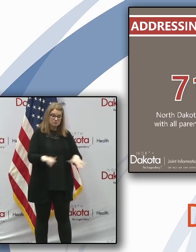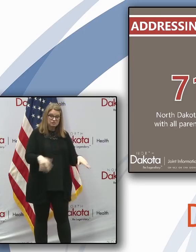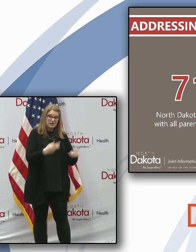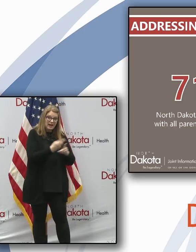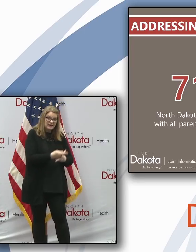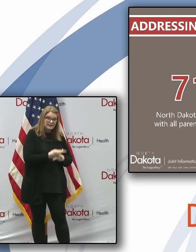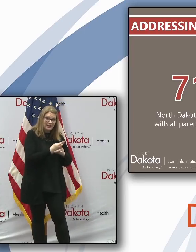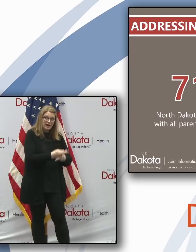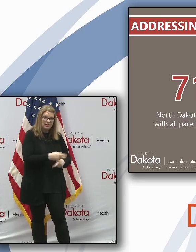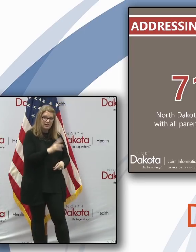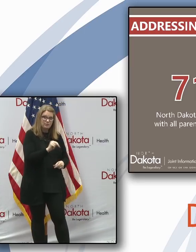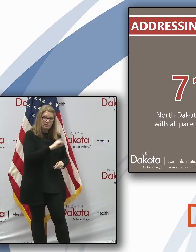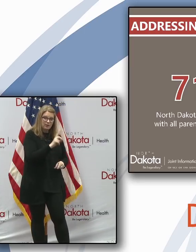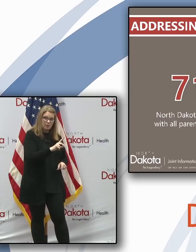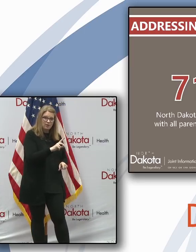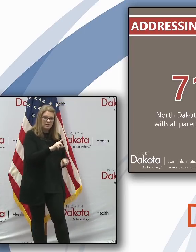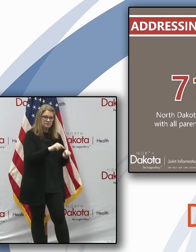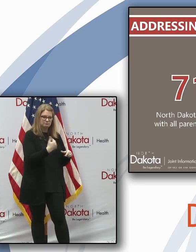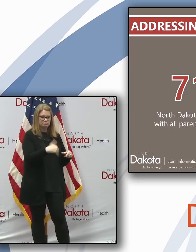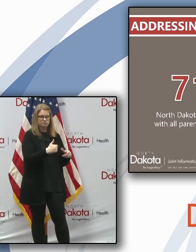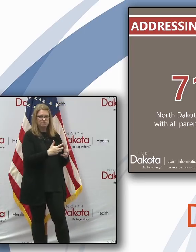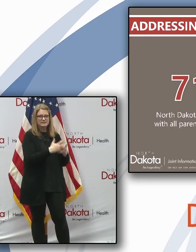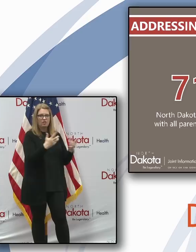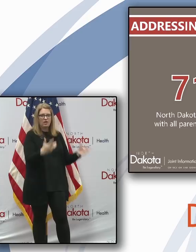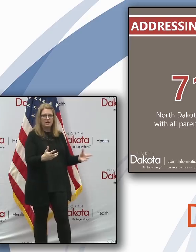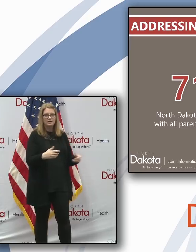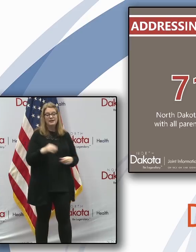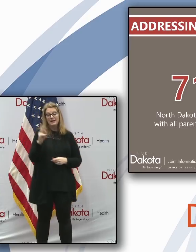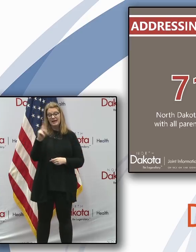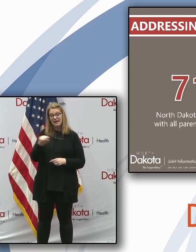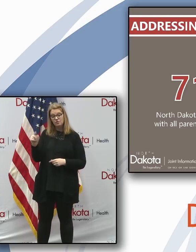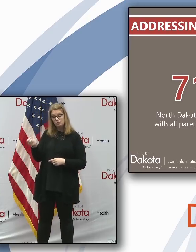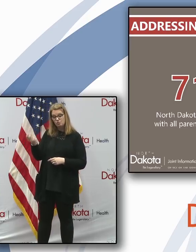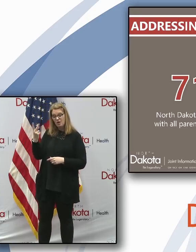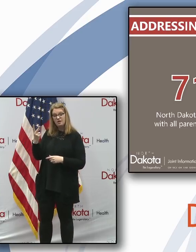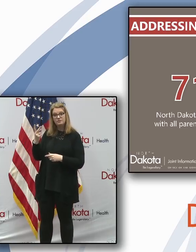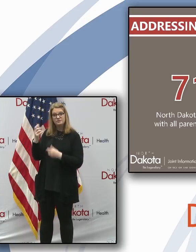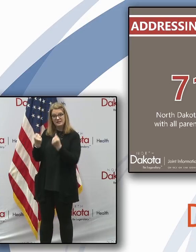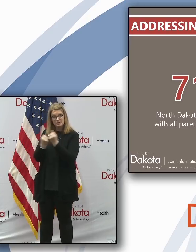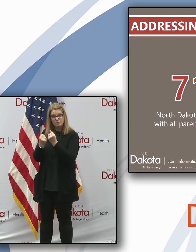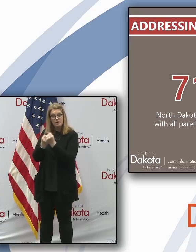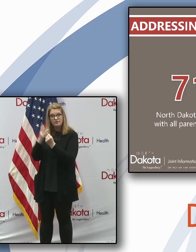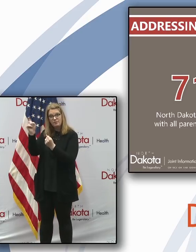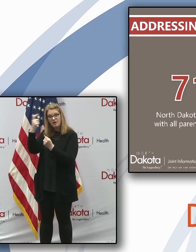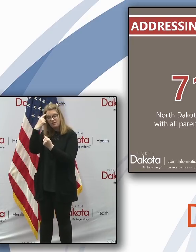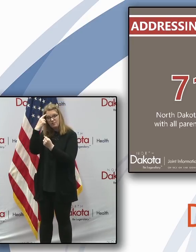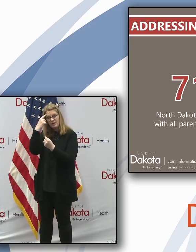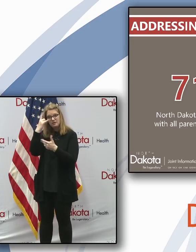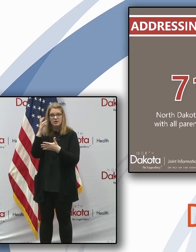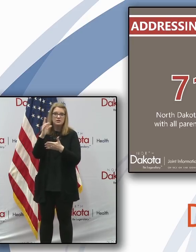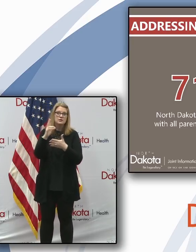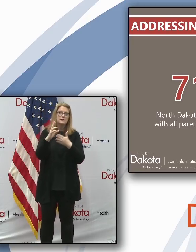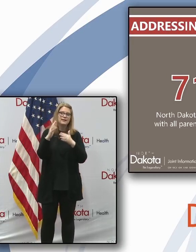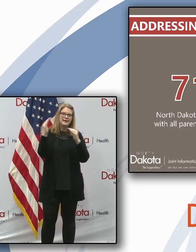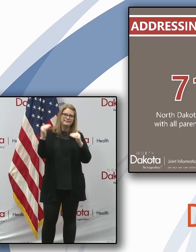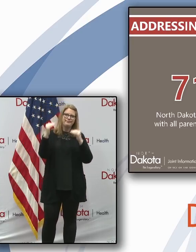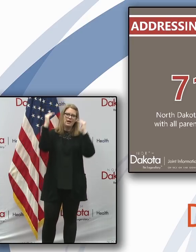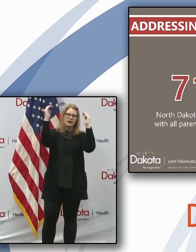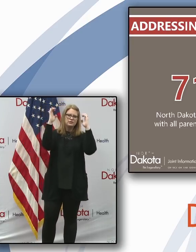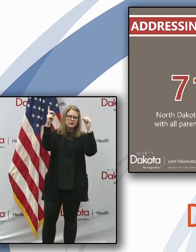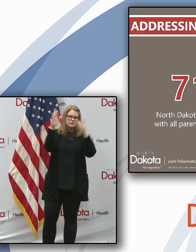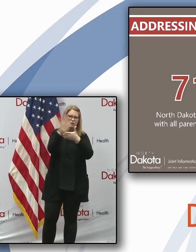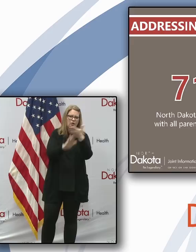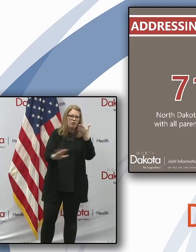unlike K through 12, gets enormous support from government. Higher education gets a lot of support from